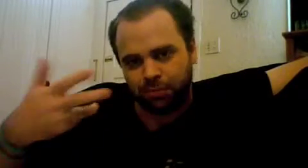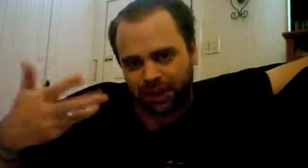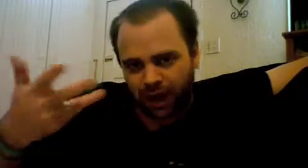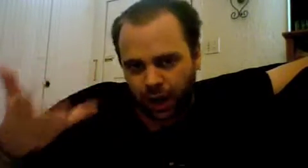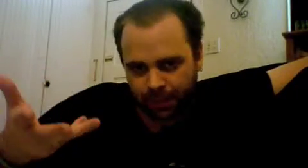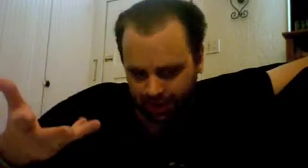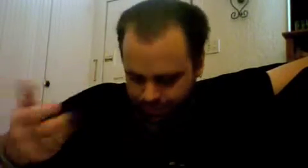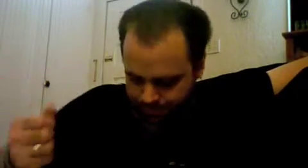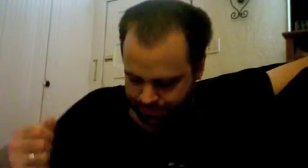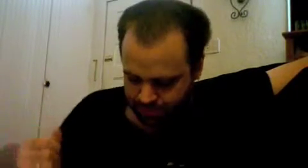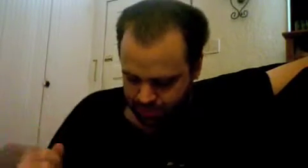becoming